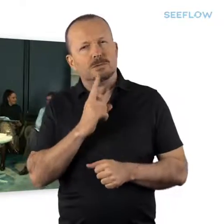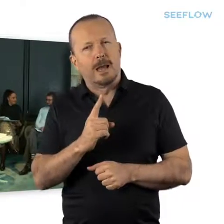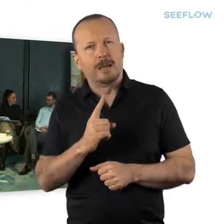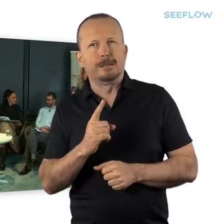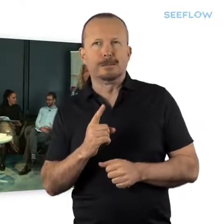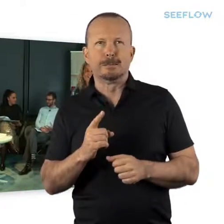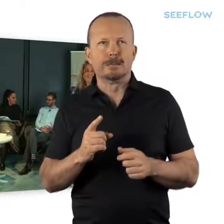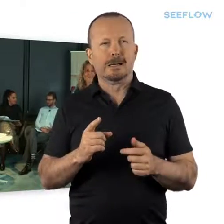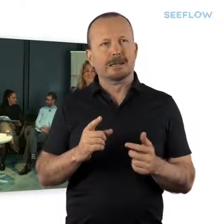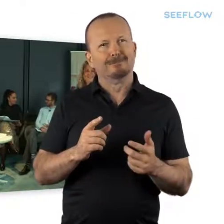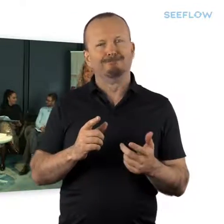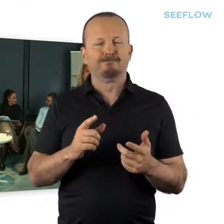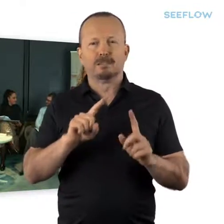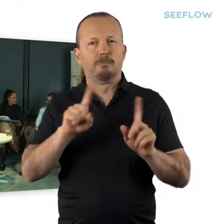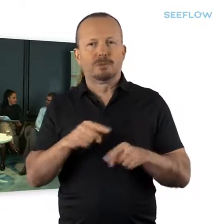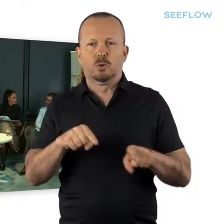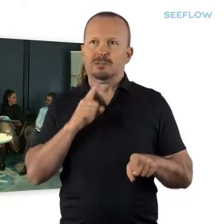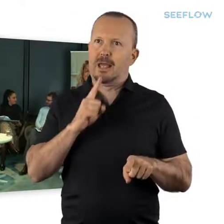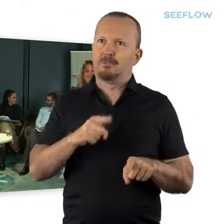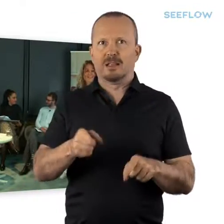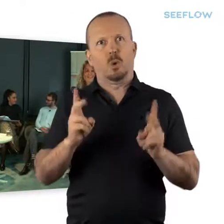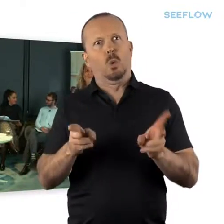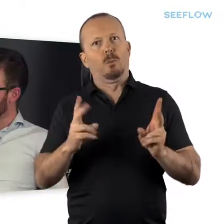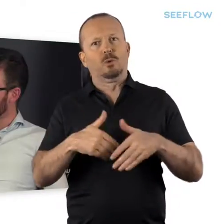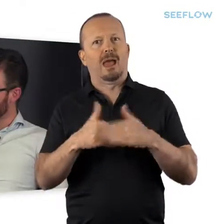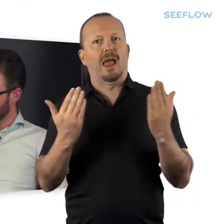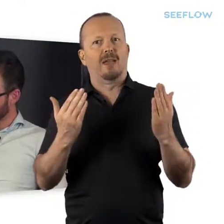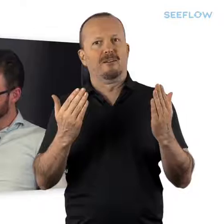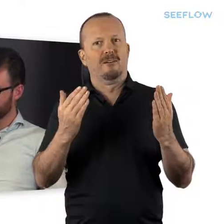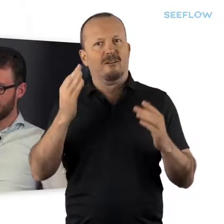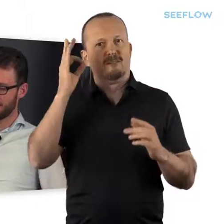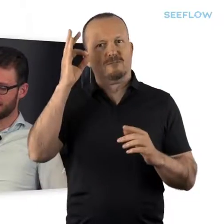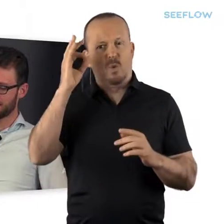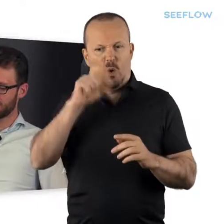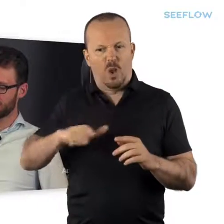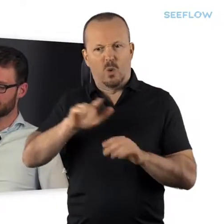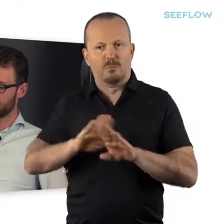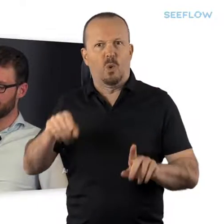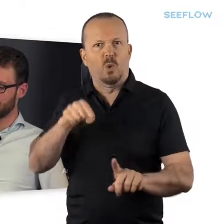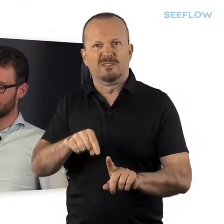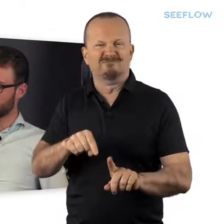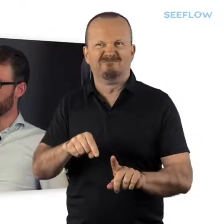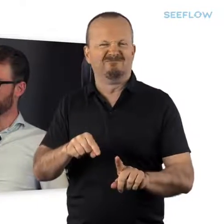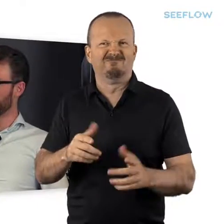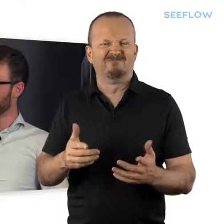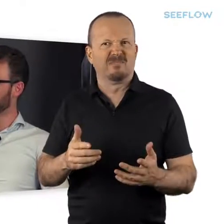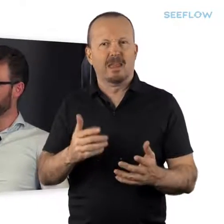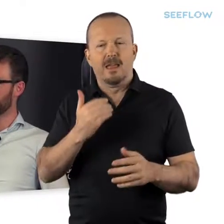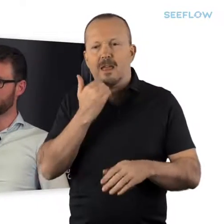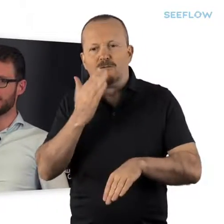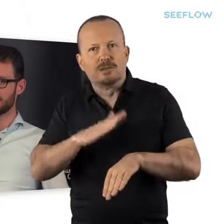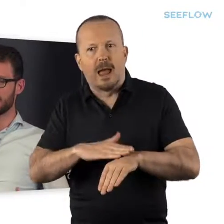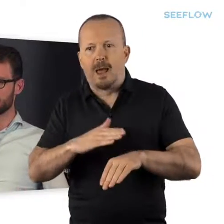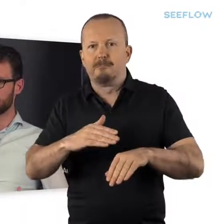there's no such thing as an average day as an elected member. And that's certainly true as a local board member.